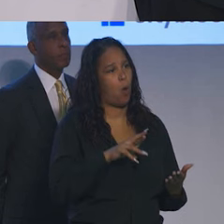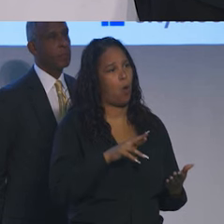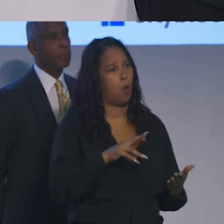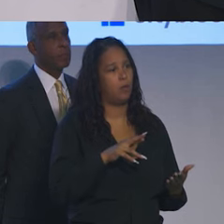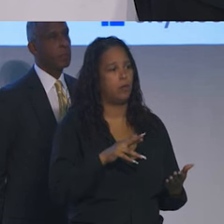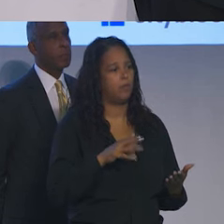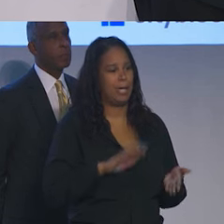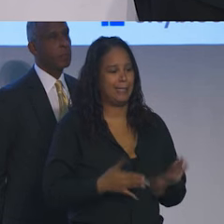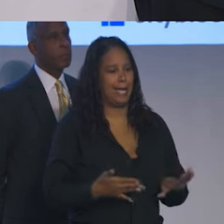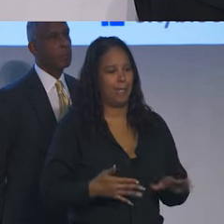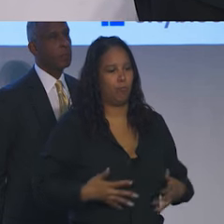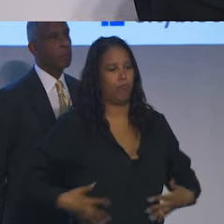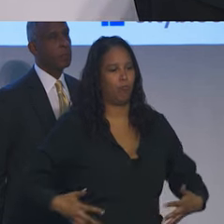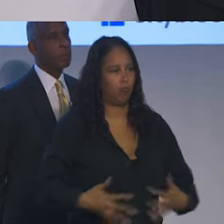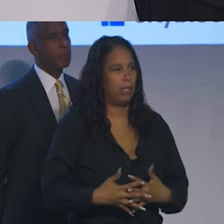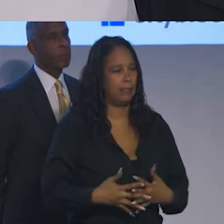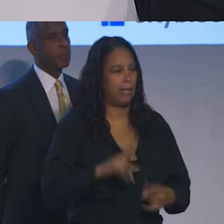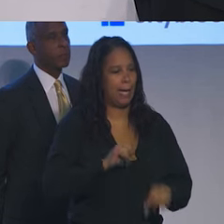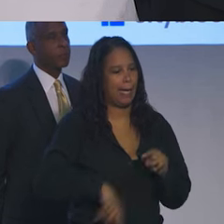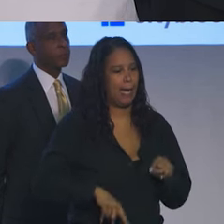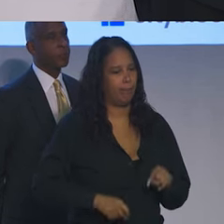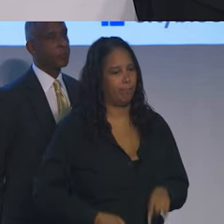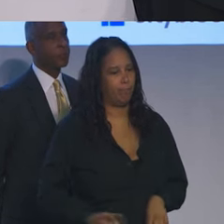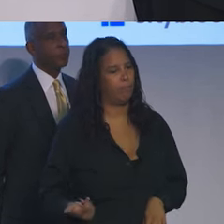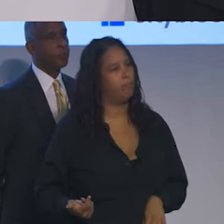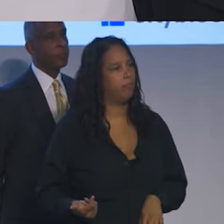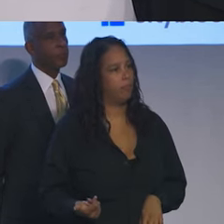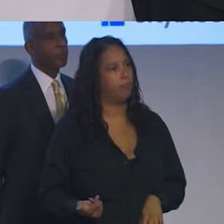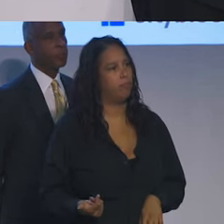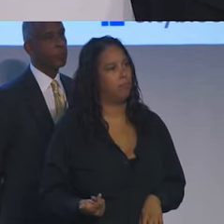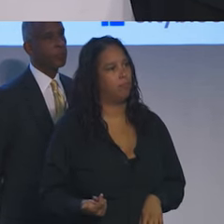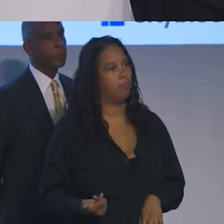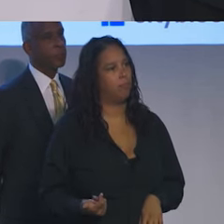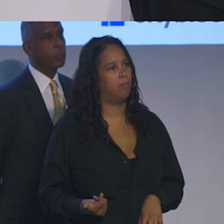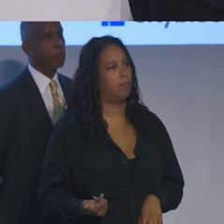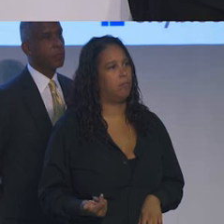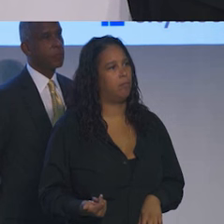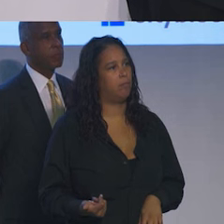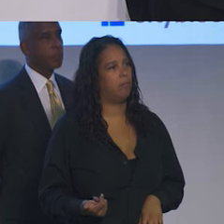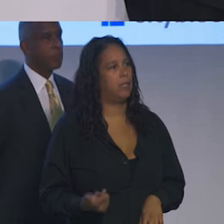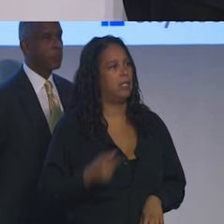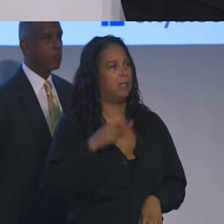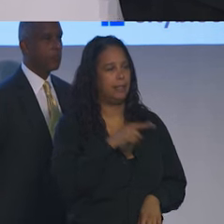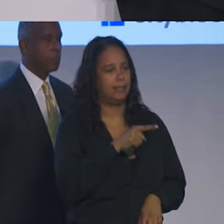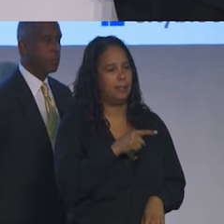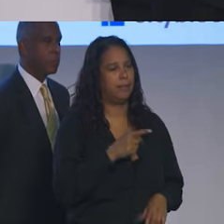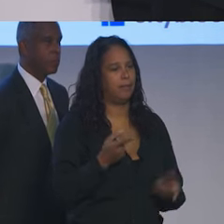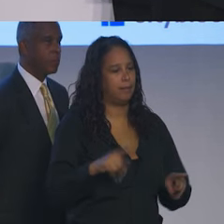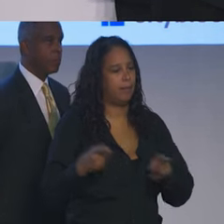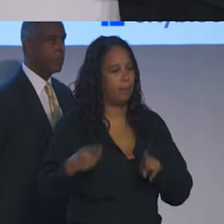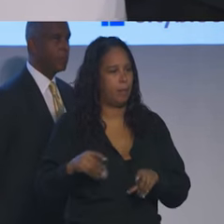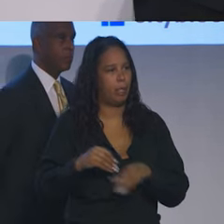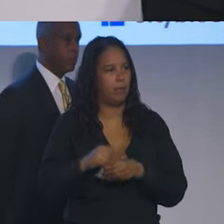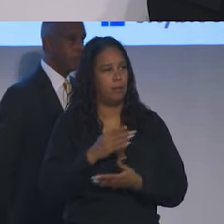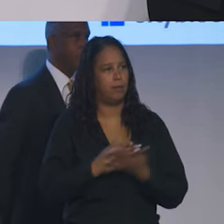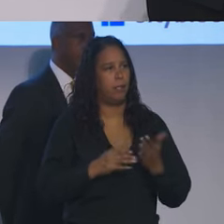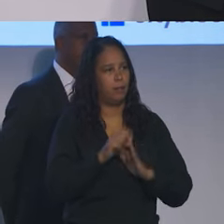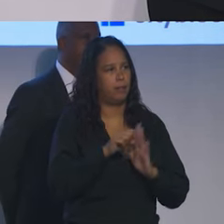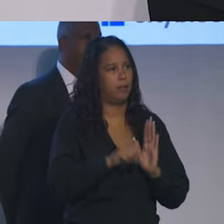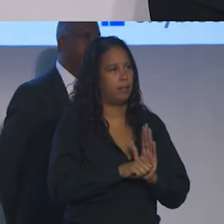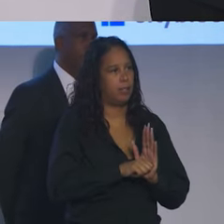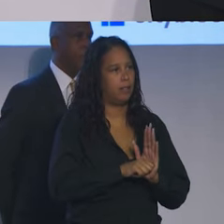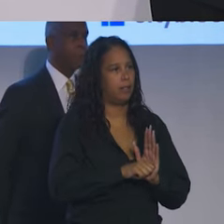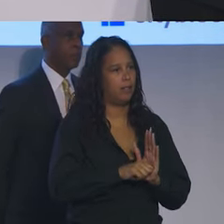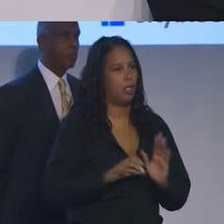pregnancy. Most of the litigation which is occurring in some of the states is being done by